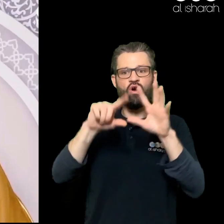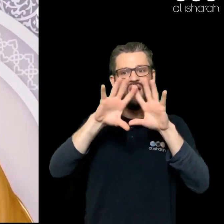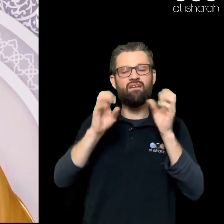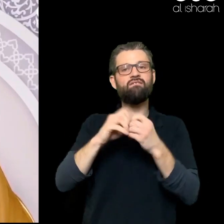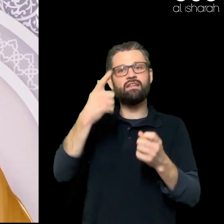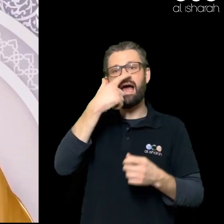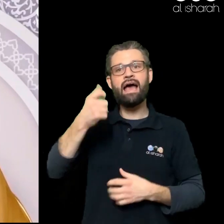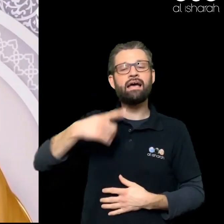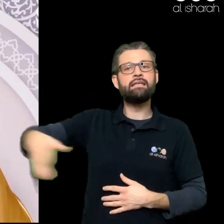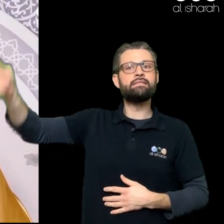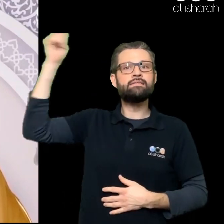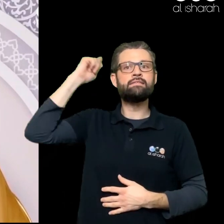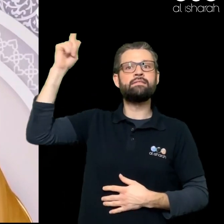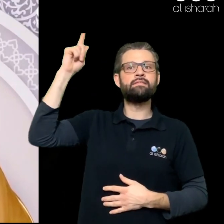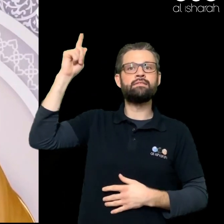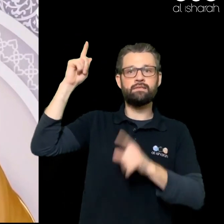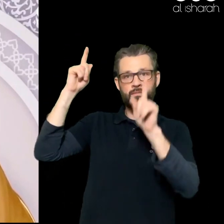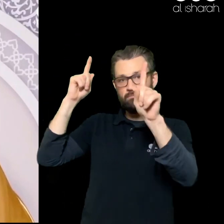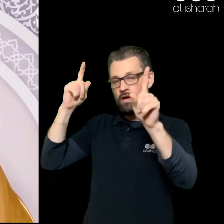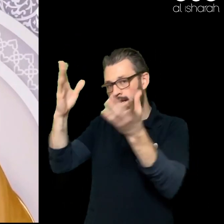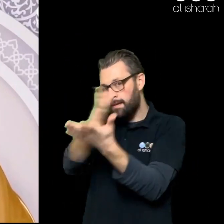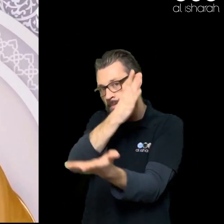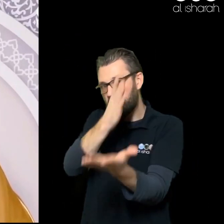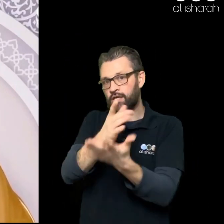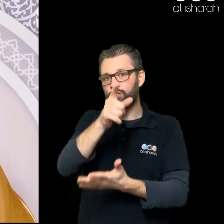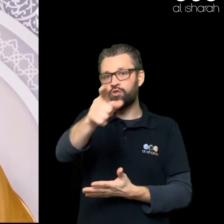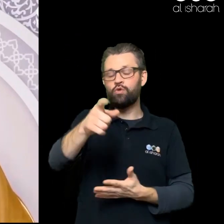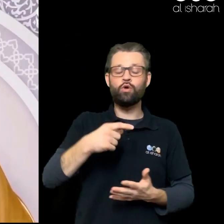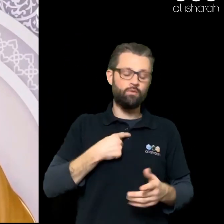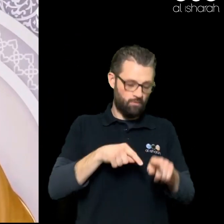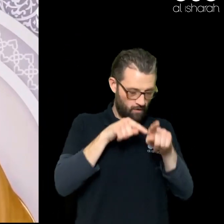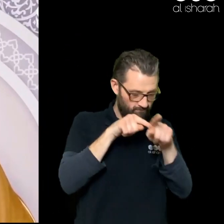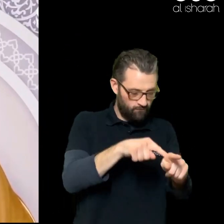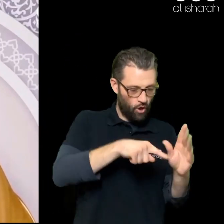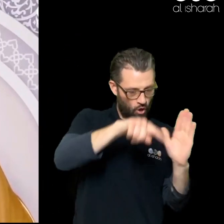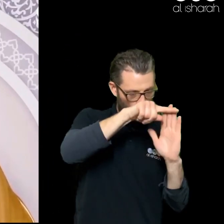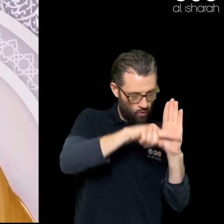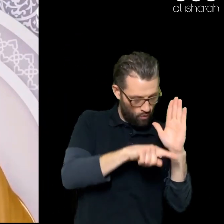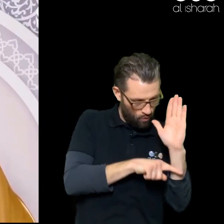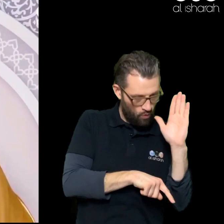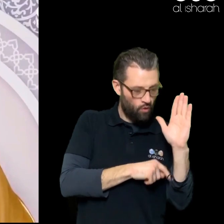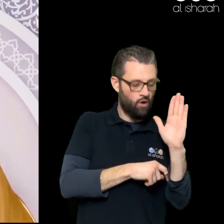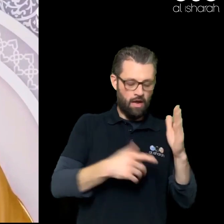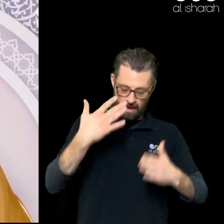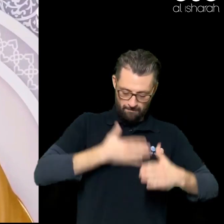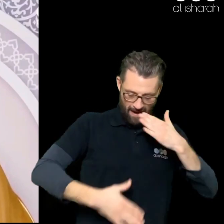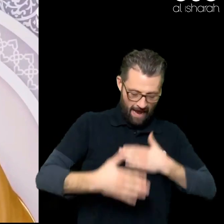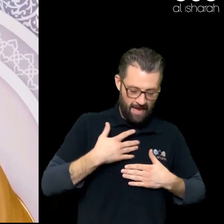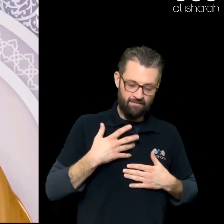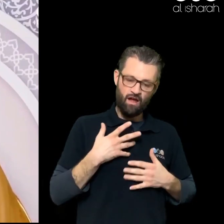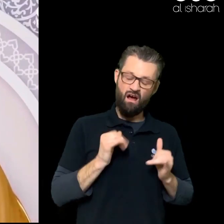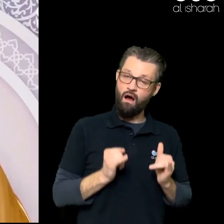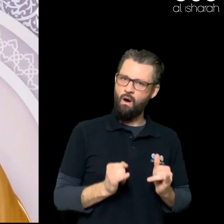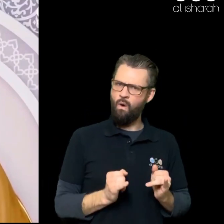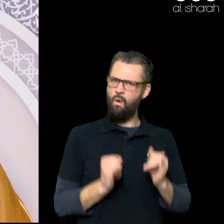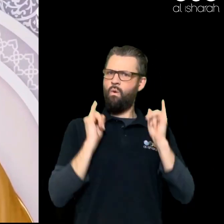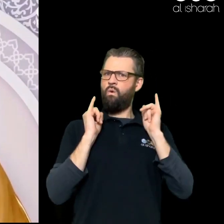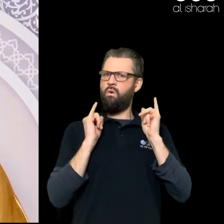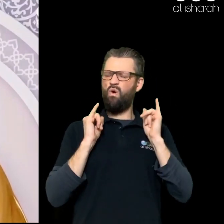What you've been told To do And make sure You don't behave In a manner That is silly My brothers and sisters We ask